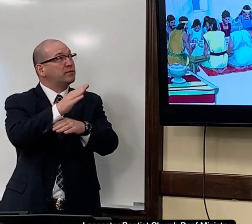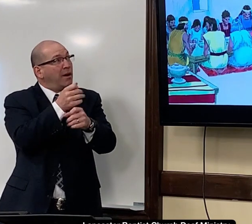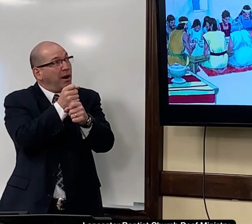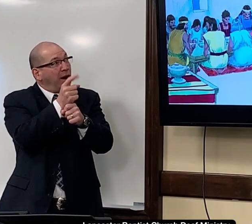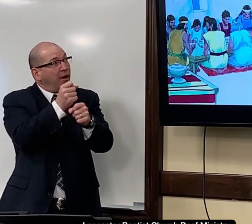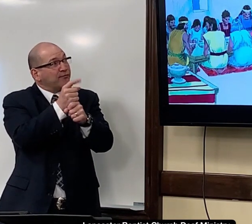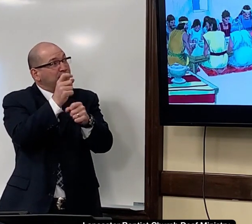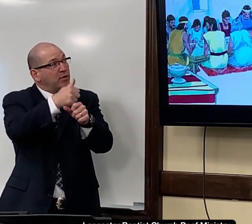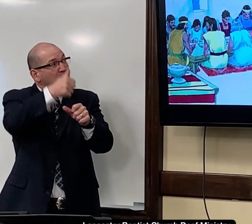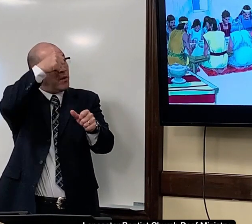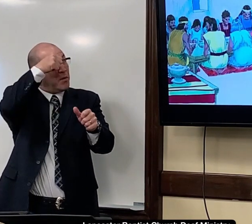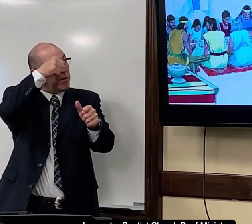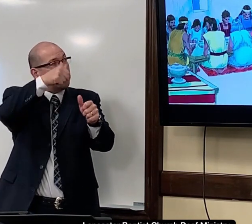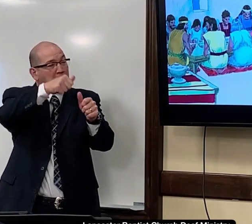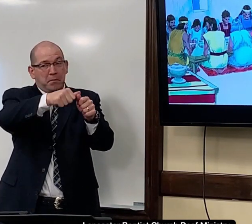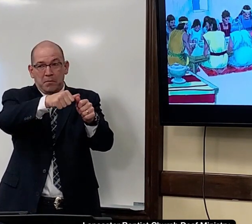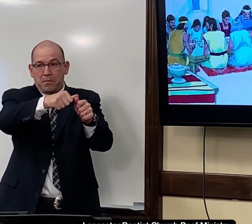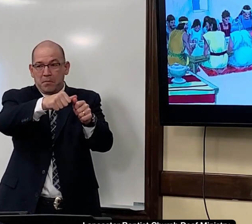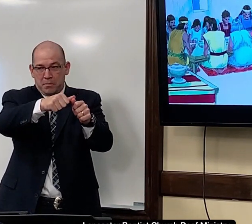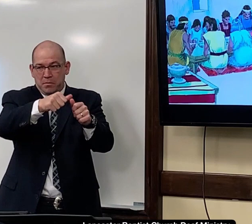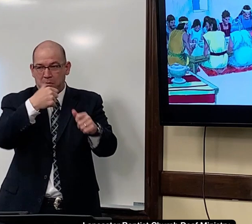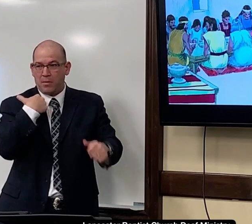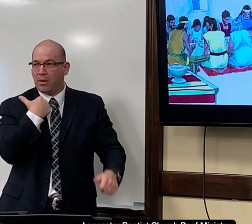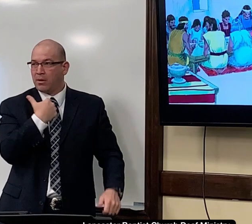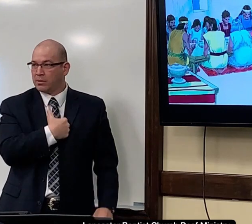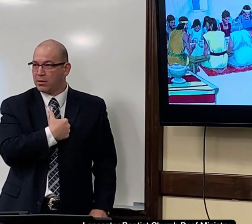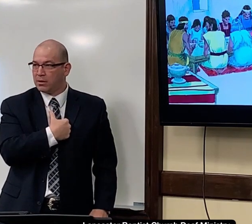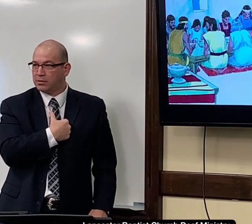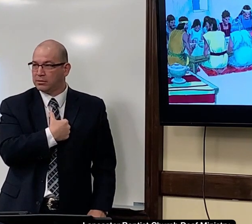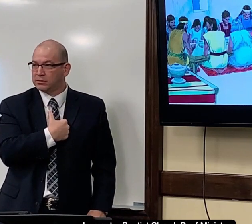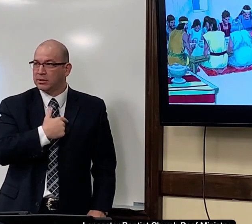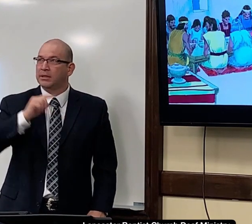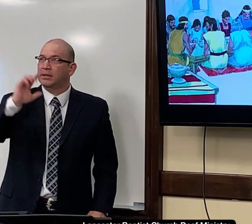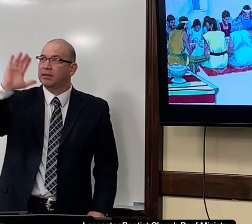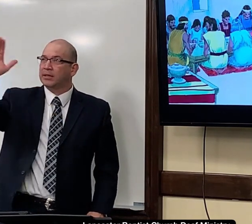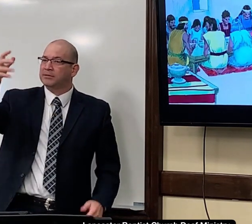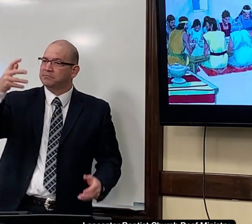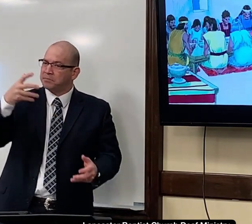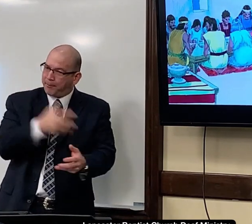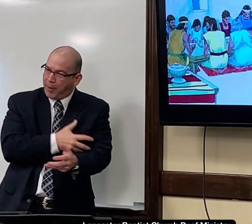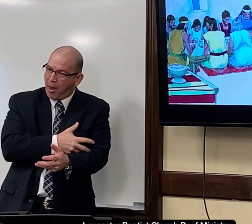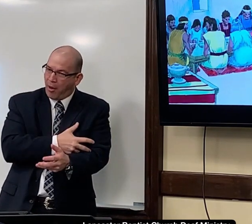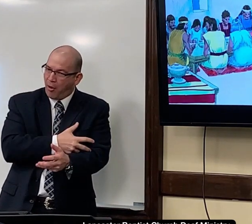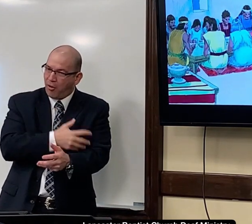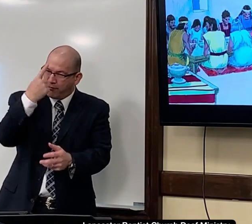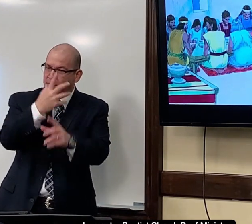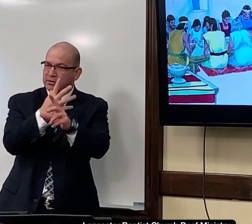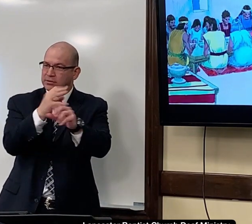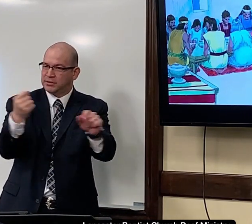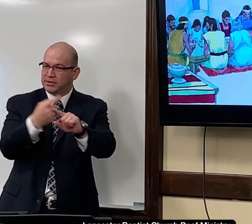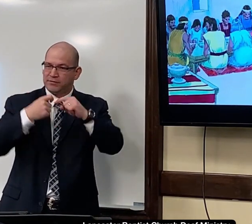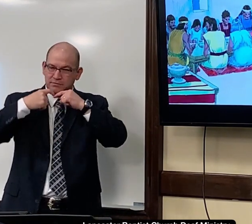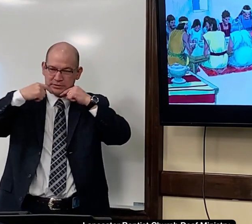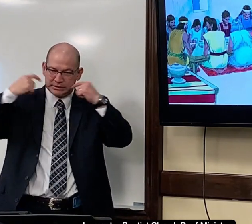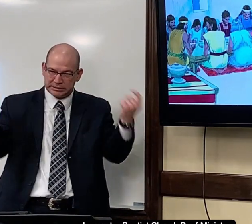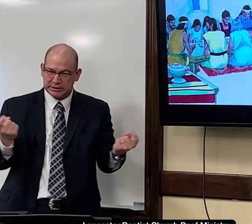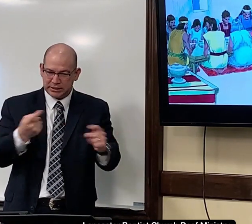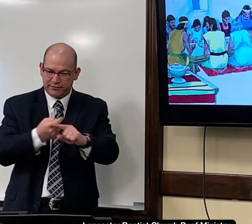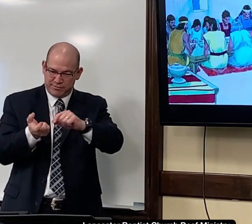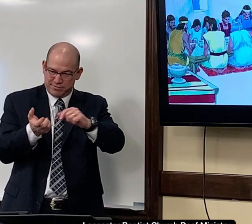So, the Passover is a yearly reminder to us. Of His power to save us